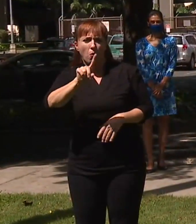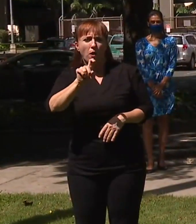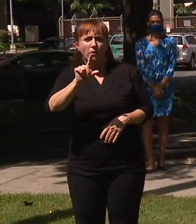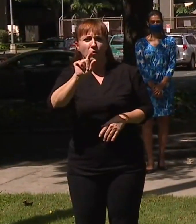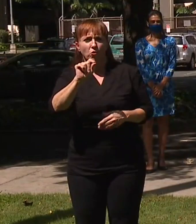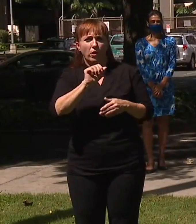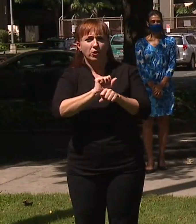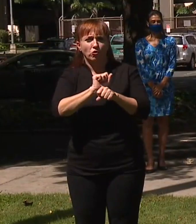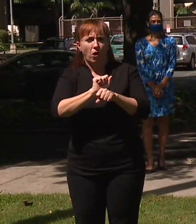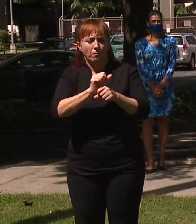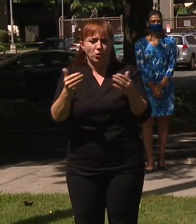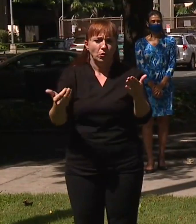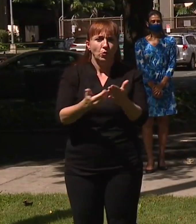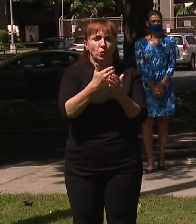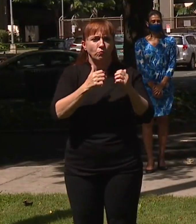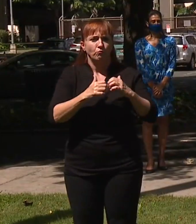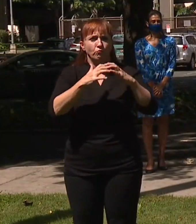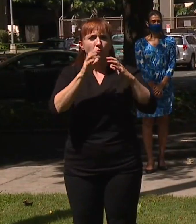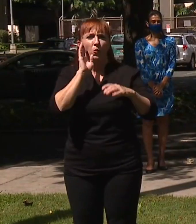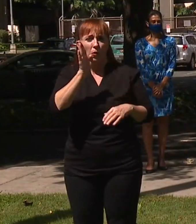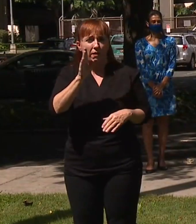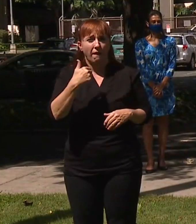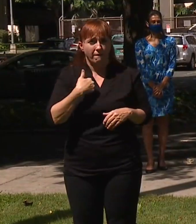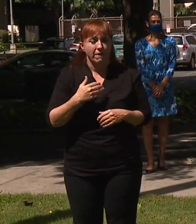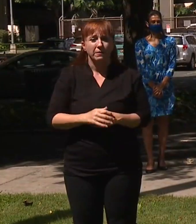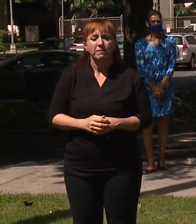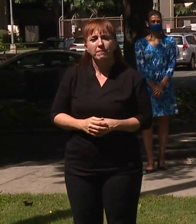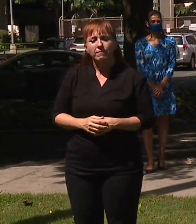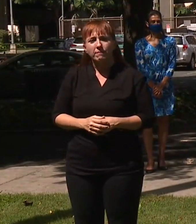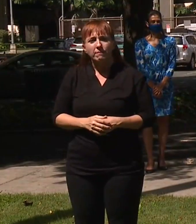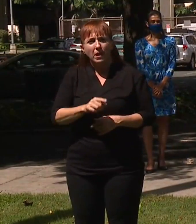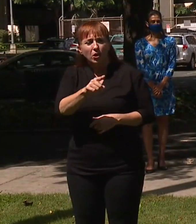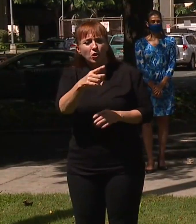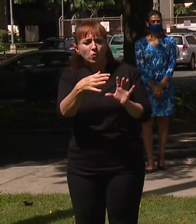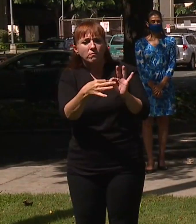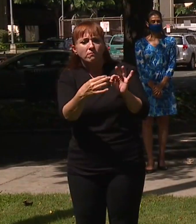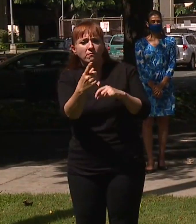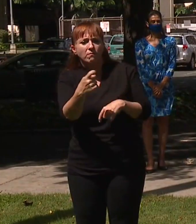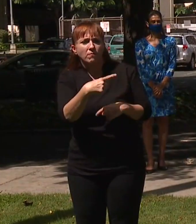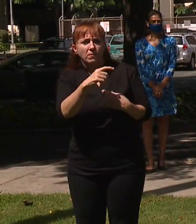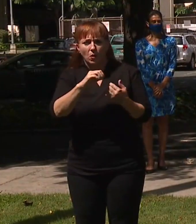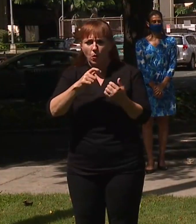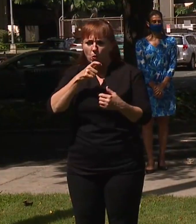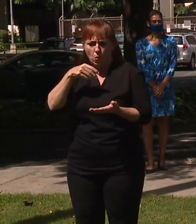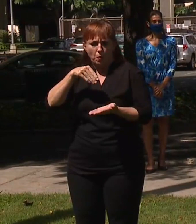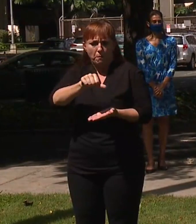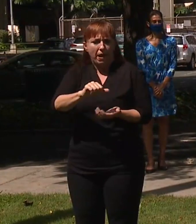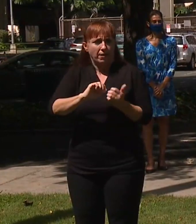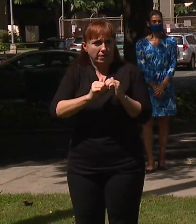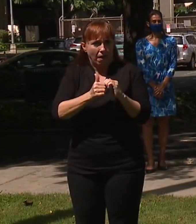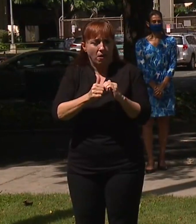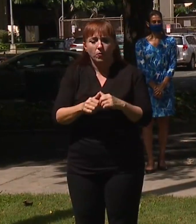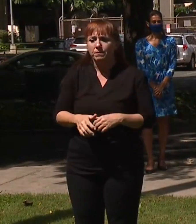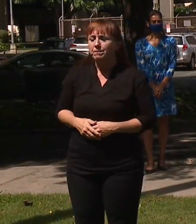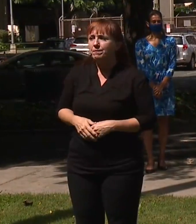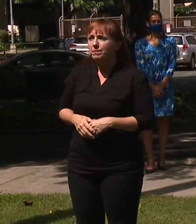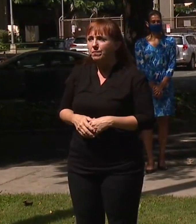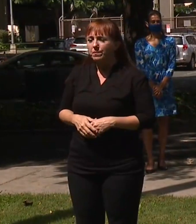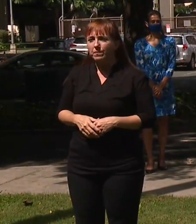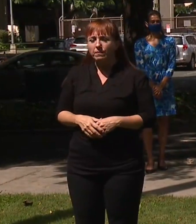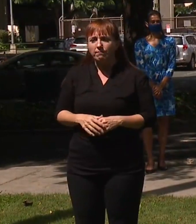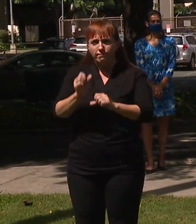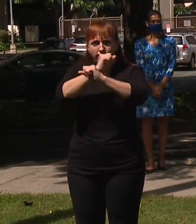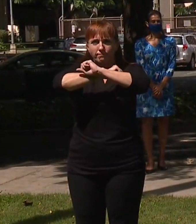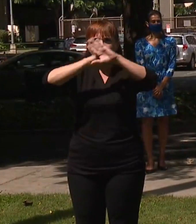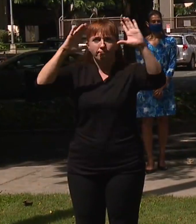jobs created and just to touch on your question about how it's paid for, know, one way to think about it is if you're at